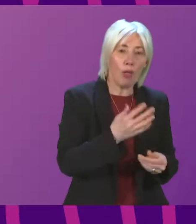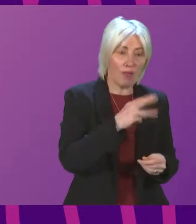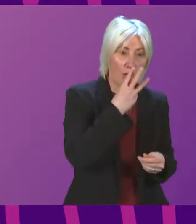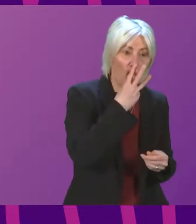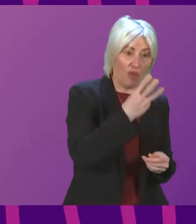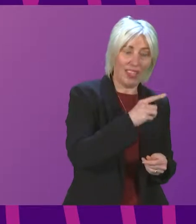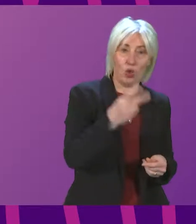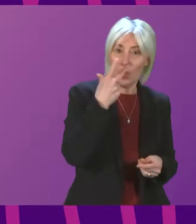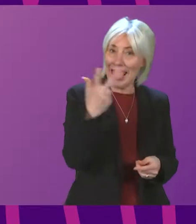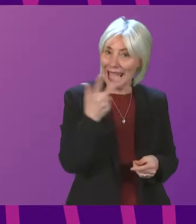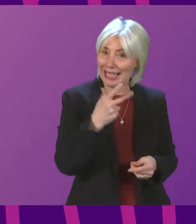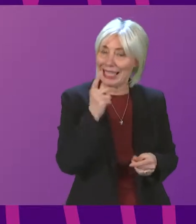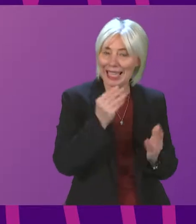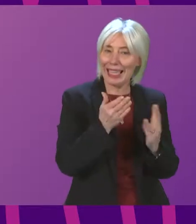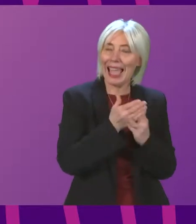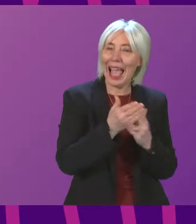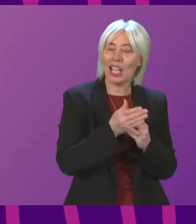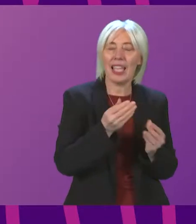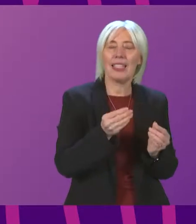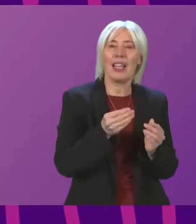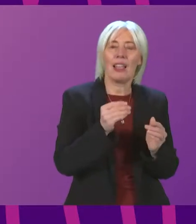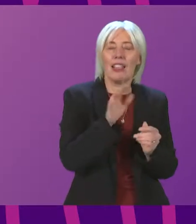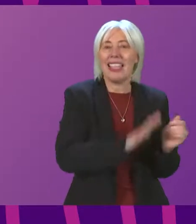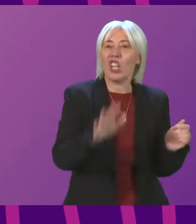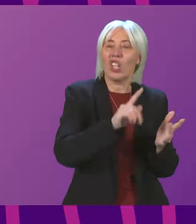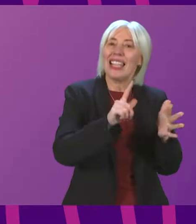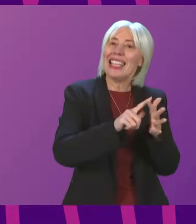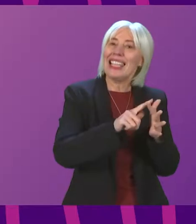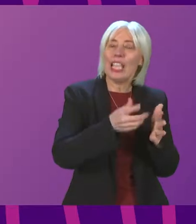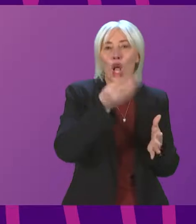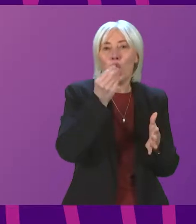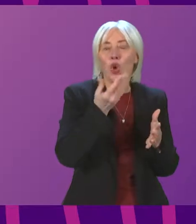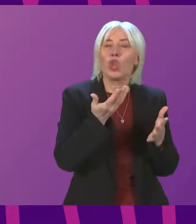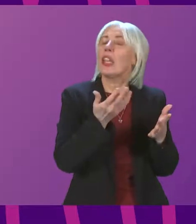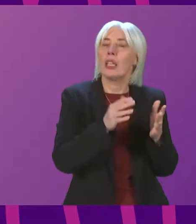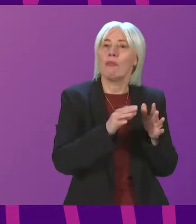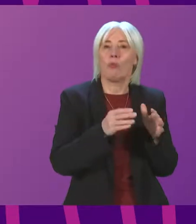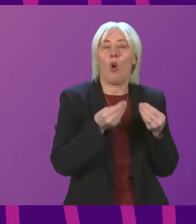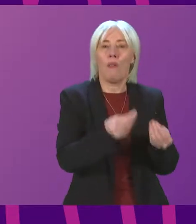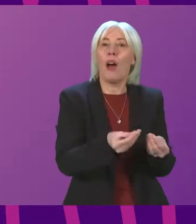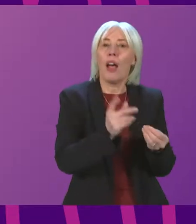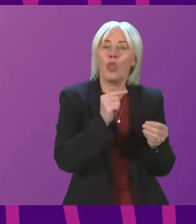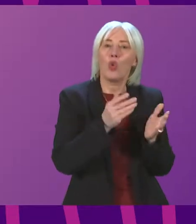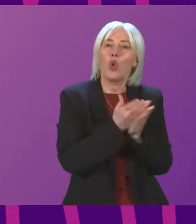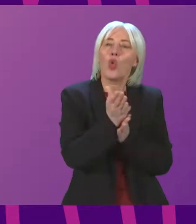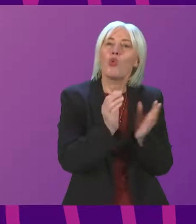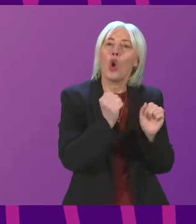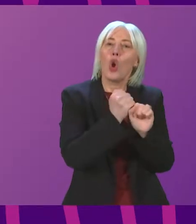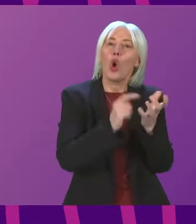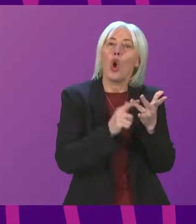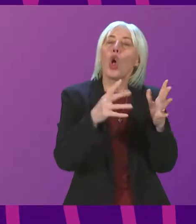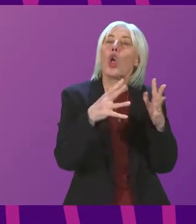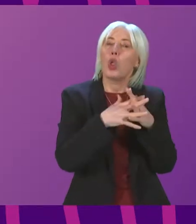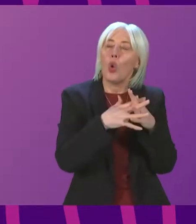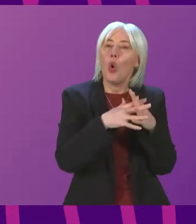to 18 is able to access the national e-learning offer. Through the use of GLOW, our national schools' internet, senior phase learners are accessing